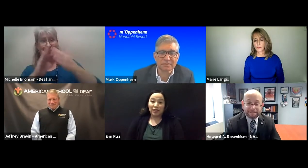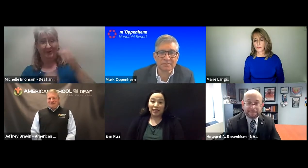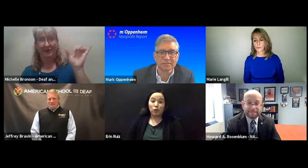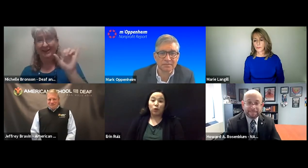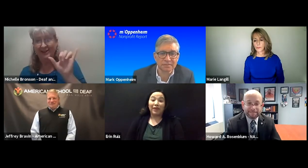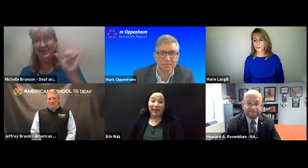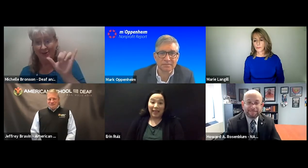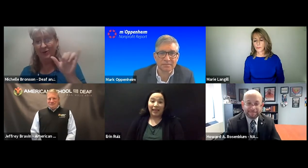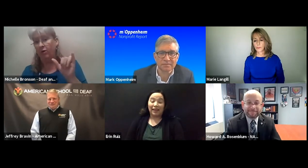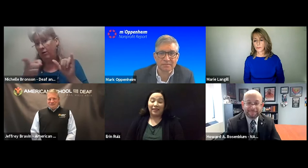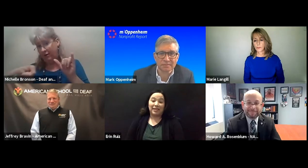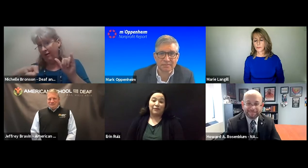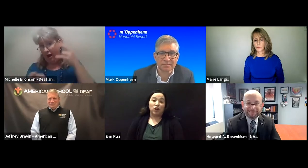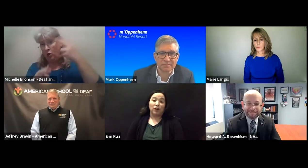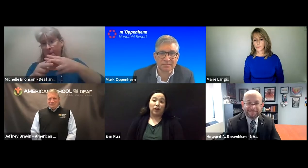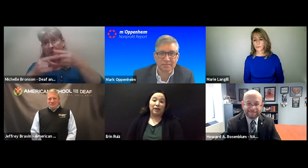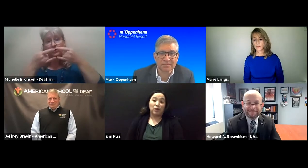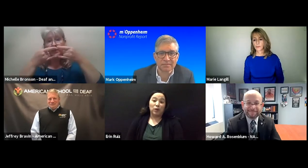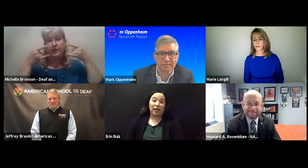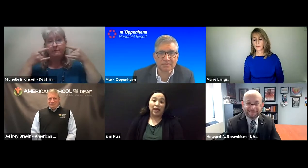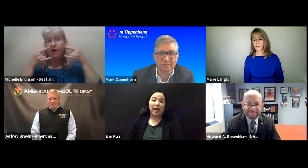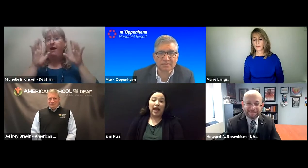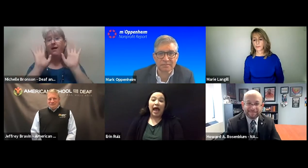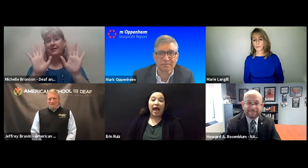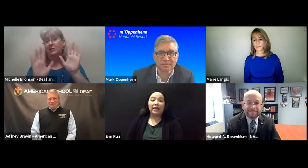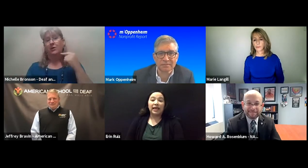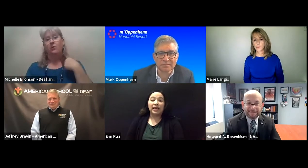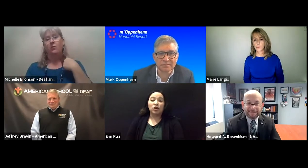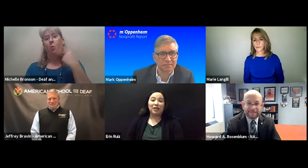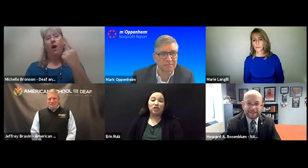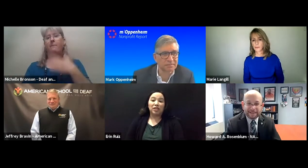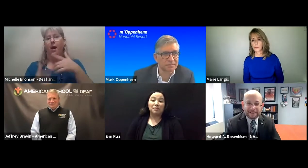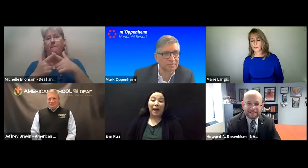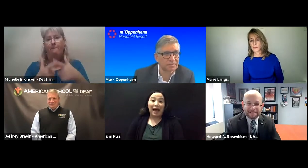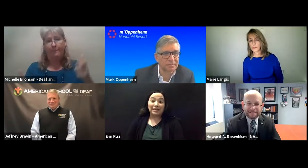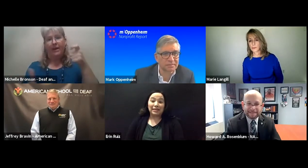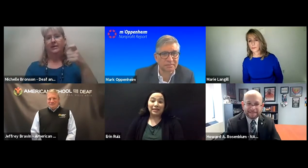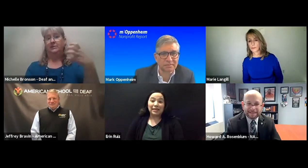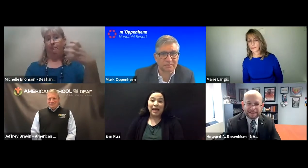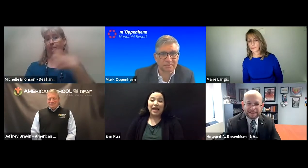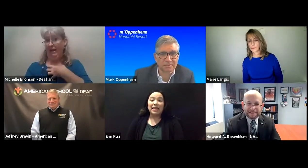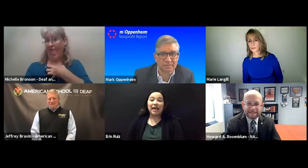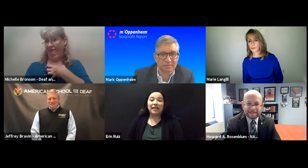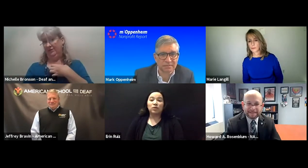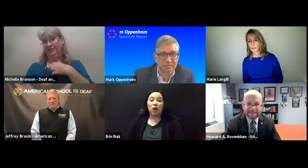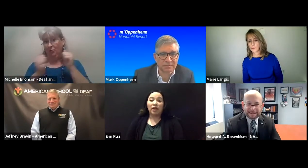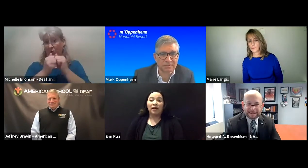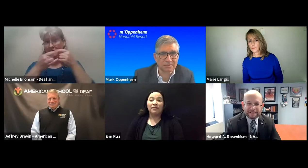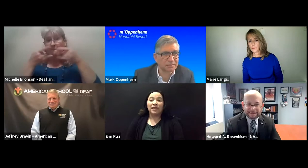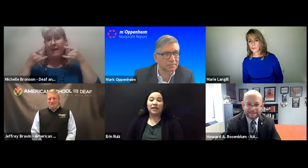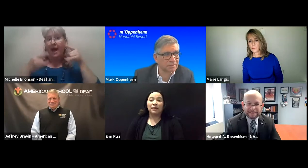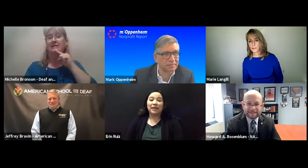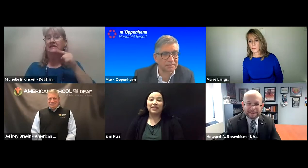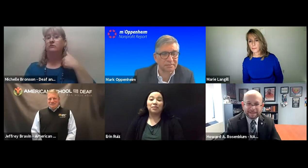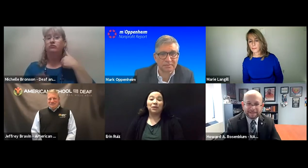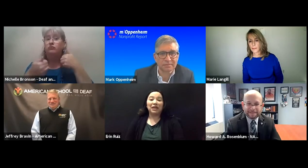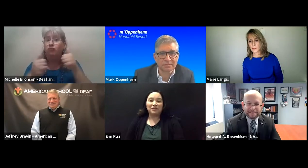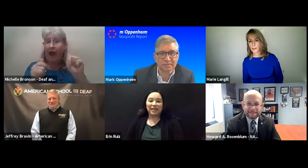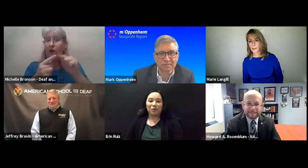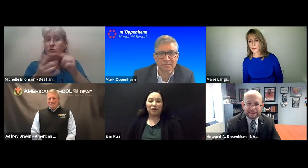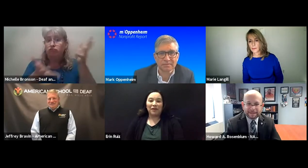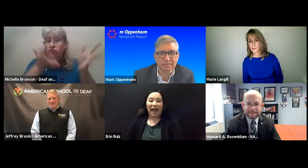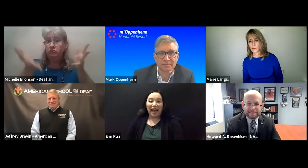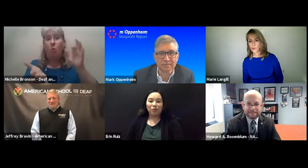diversity within the deaf and hard of hearing community. And like you mentioned, masks, that is one of the biggest